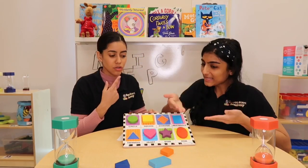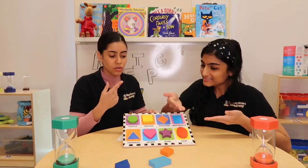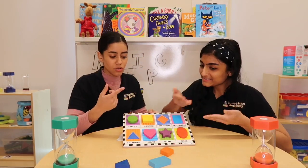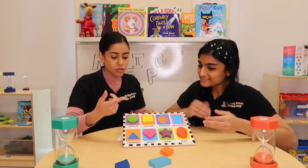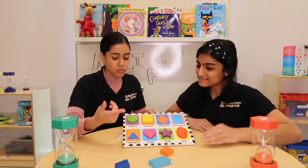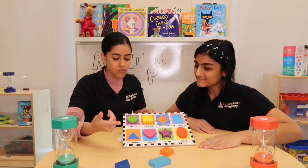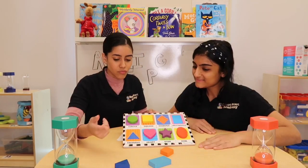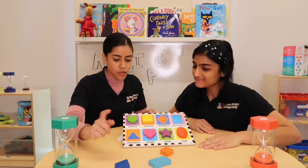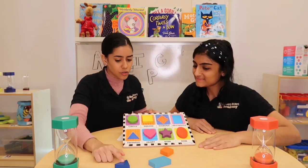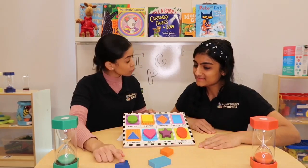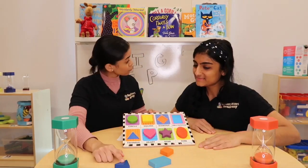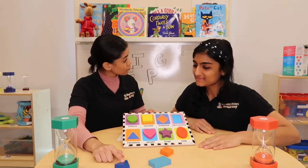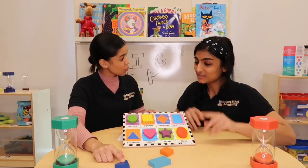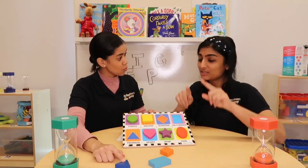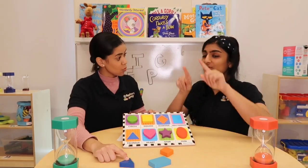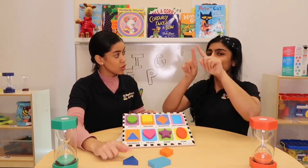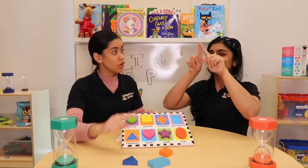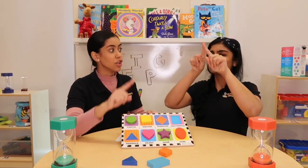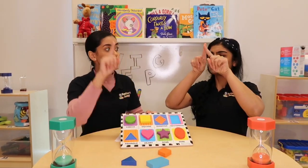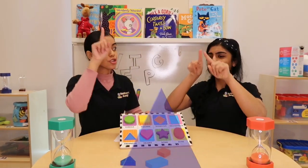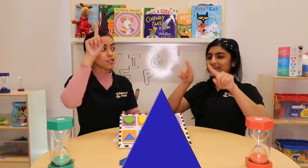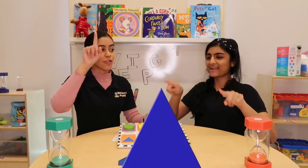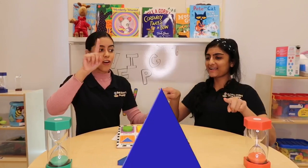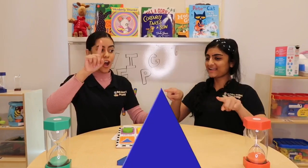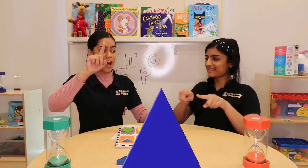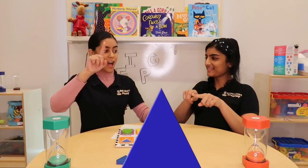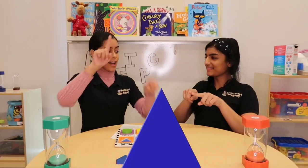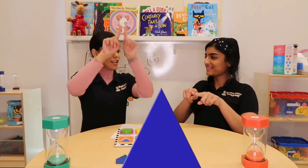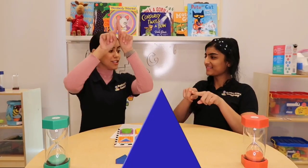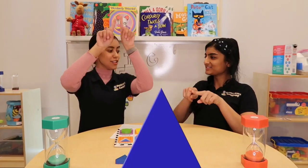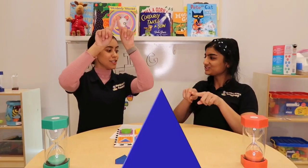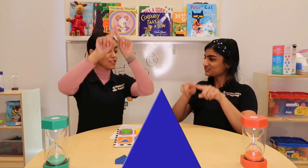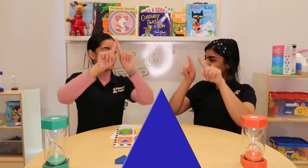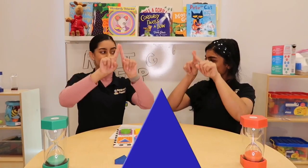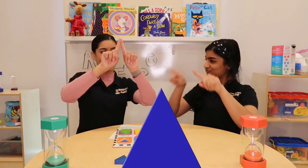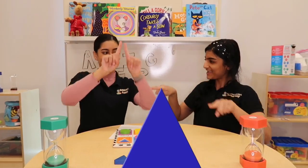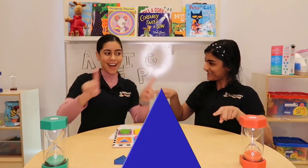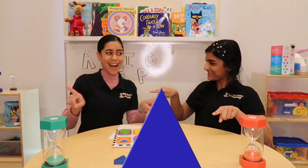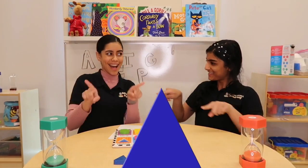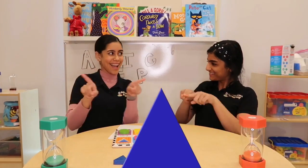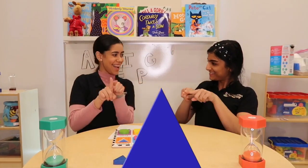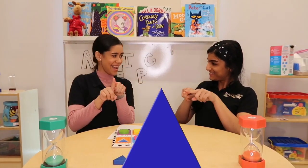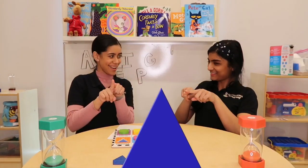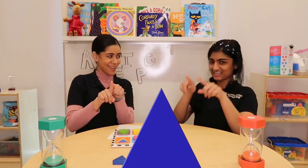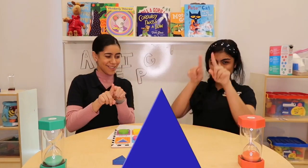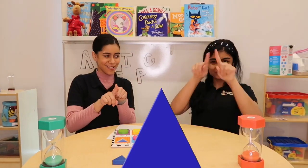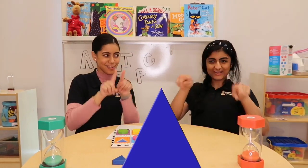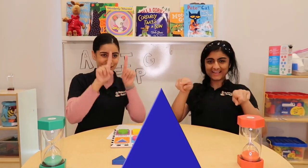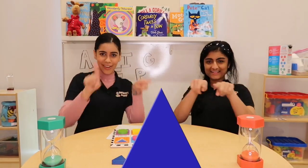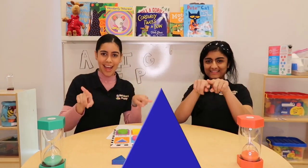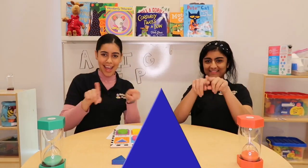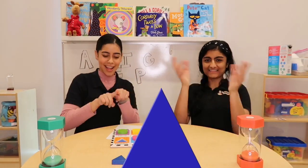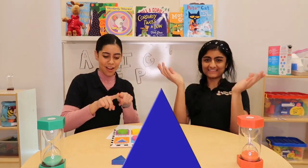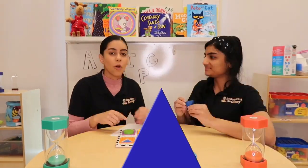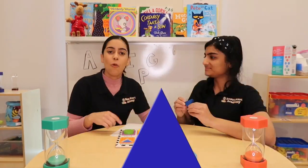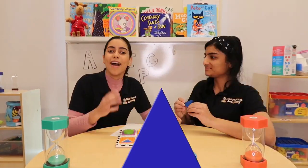triangle. What